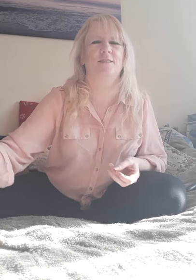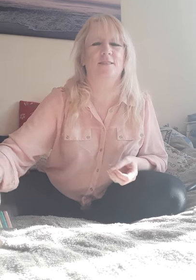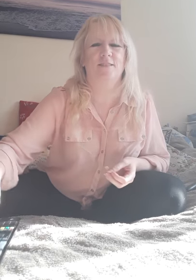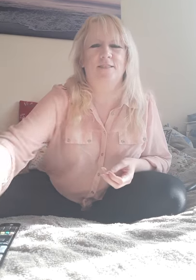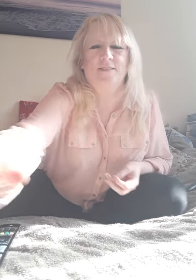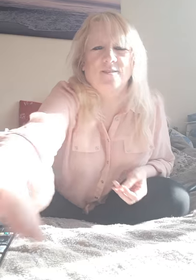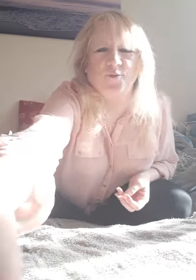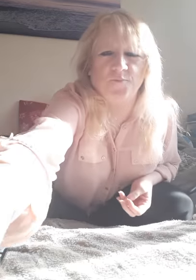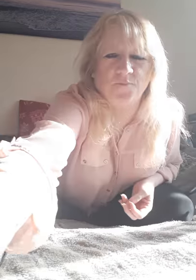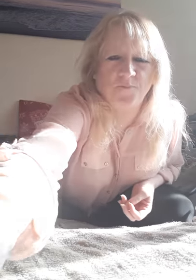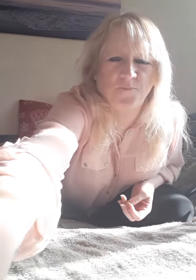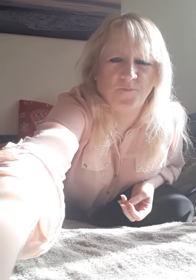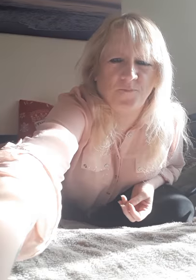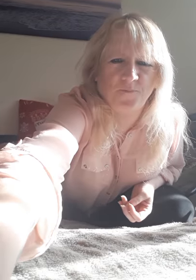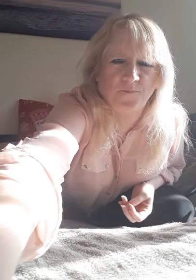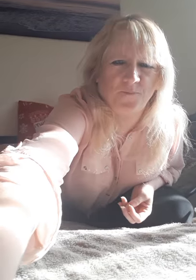I won't do This was